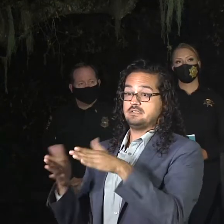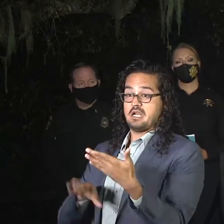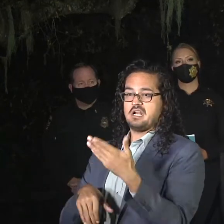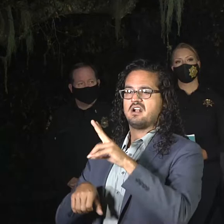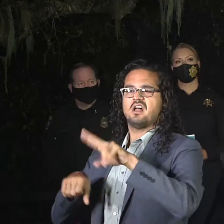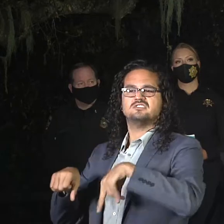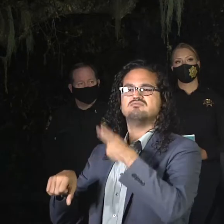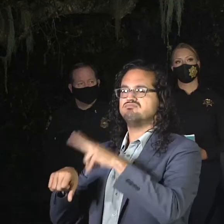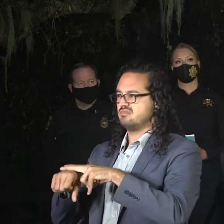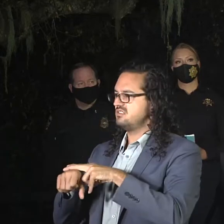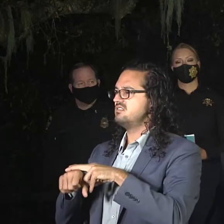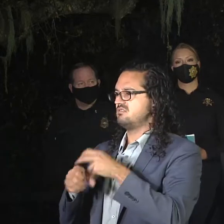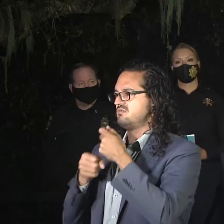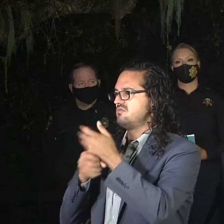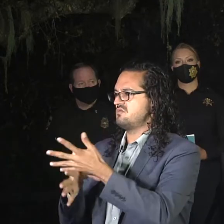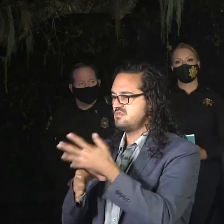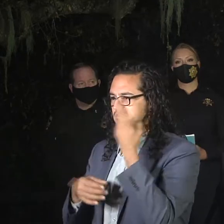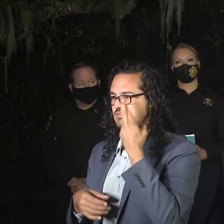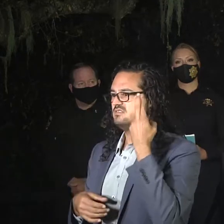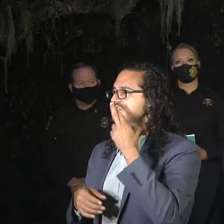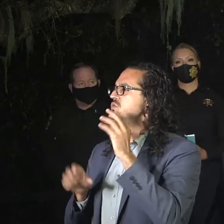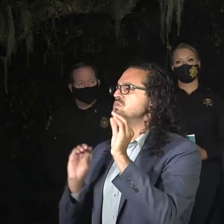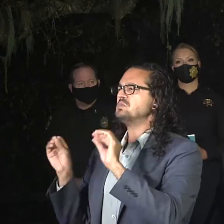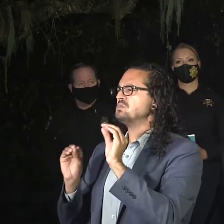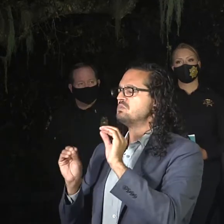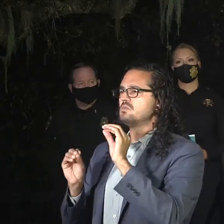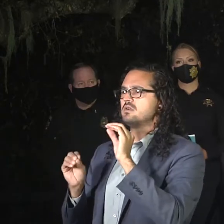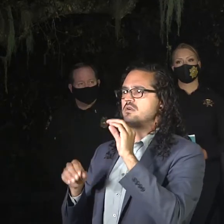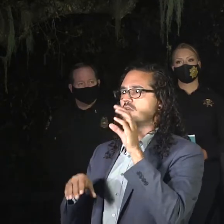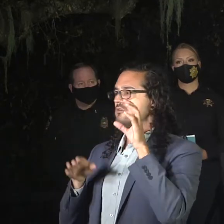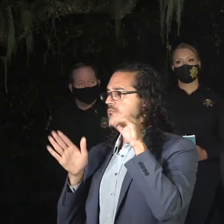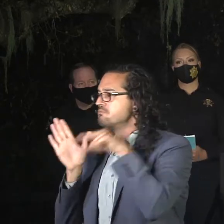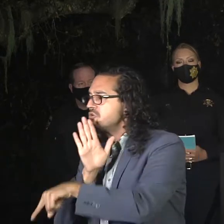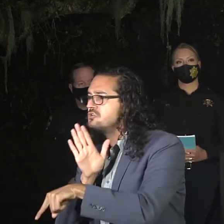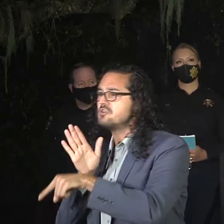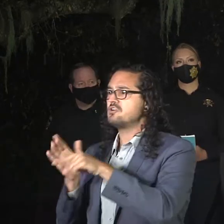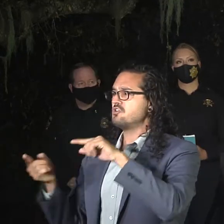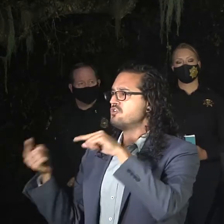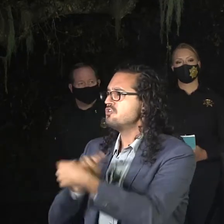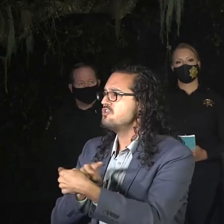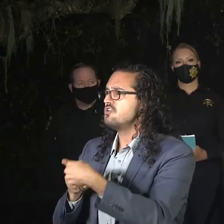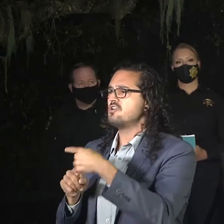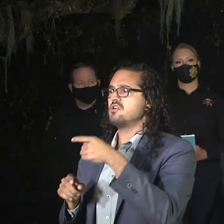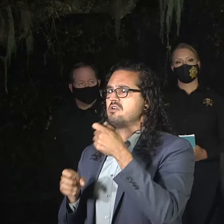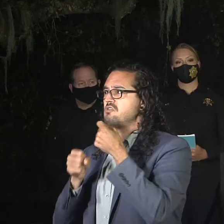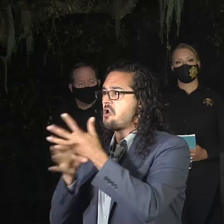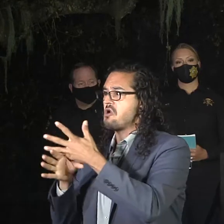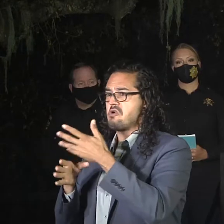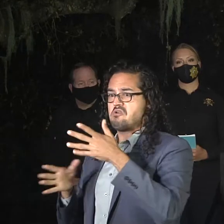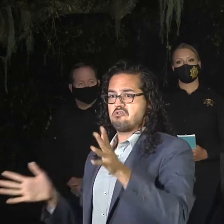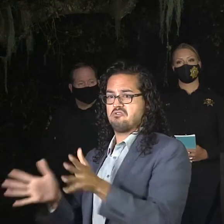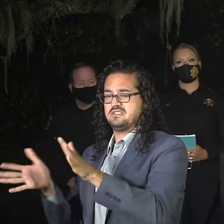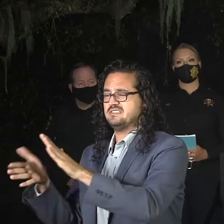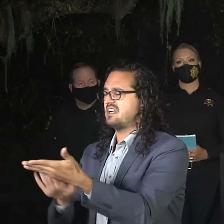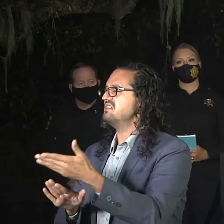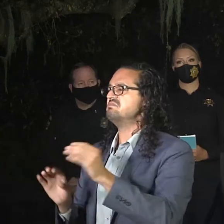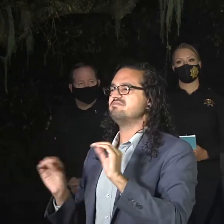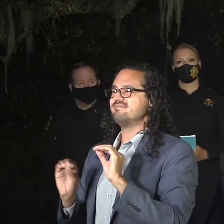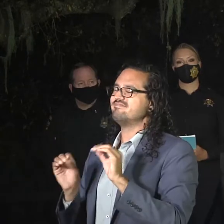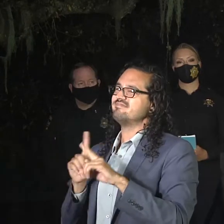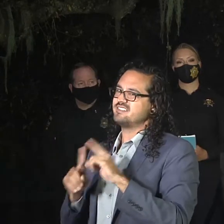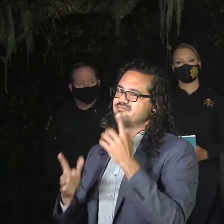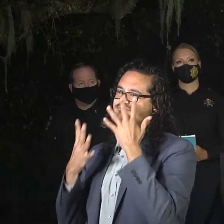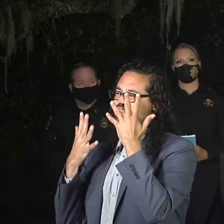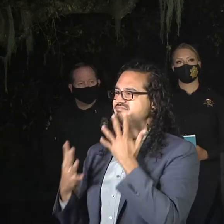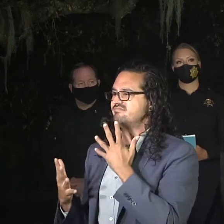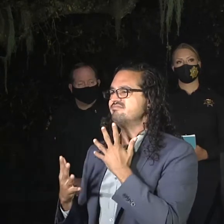entry, anything like that, which would give us any suspicion that anybody did anything to her or caused her death. But nonetheless, really kind of a sad